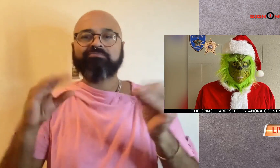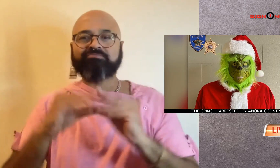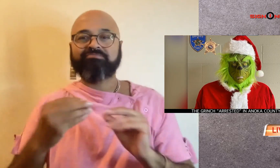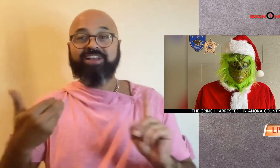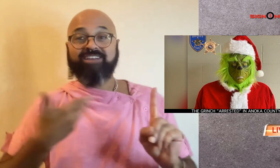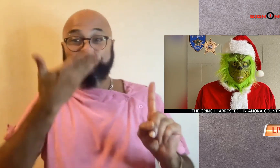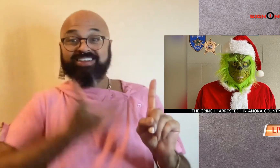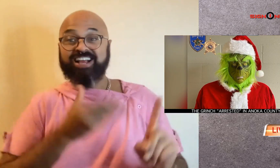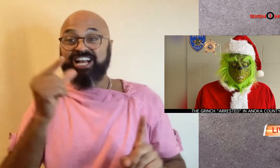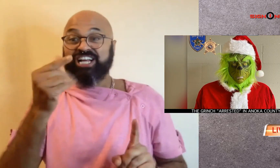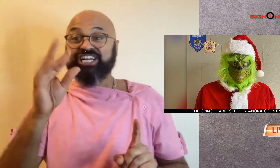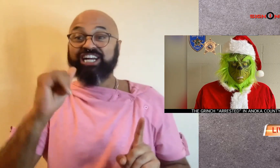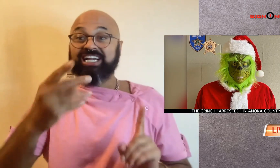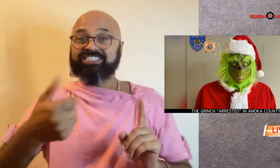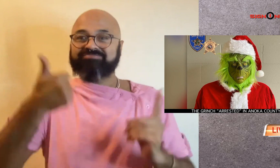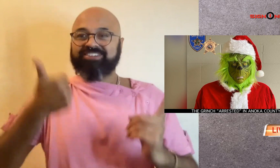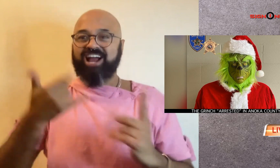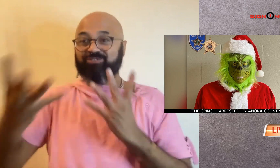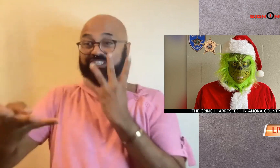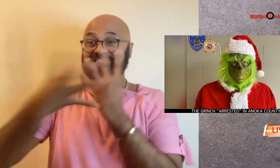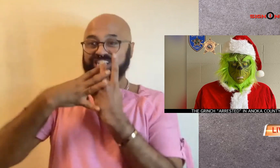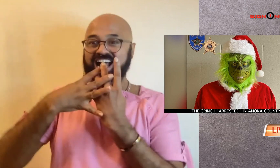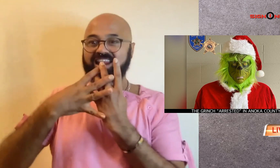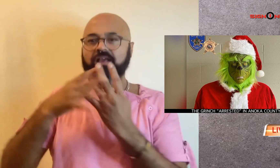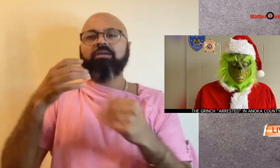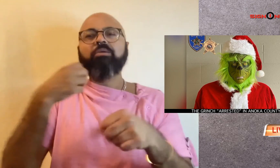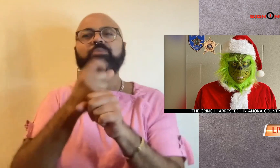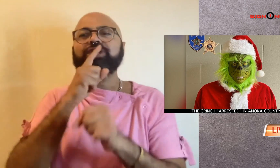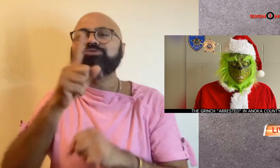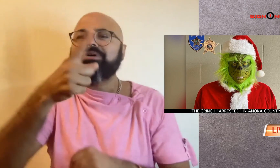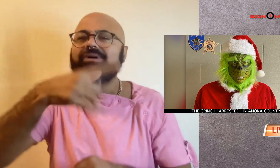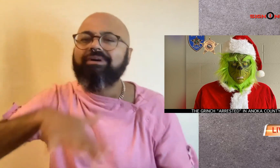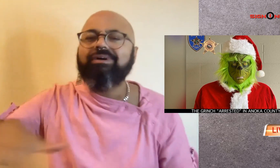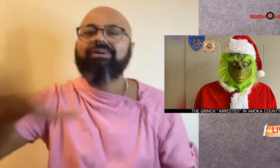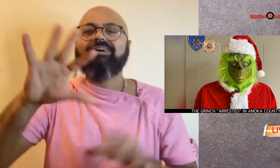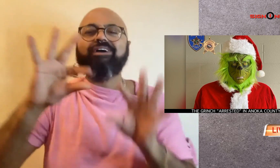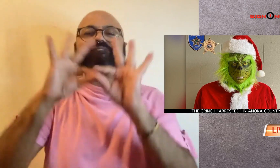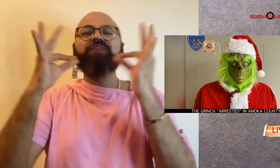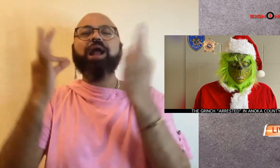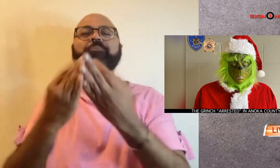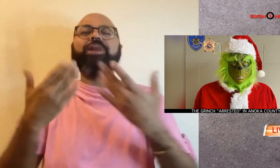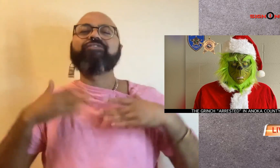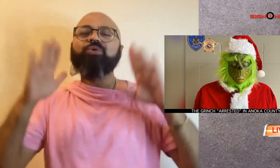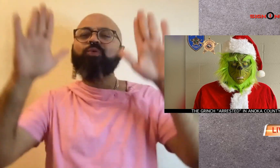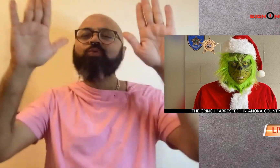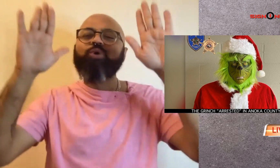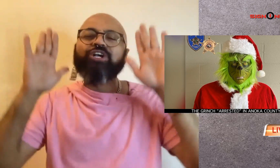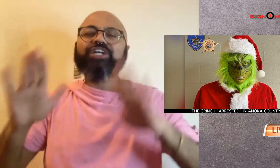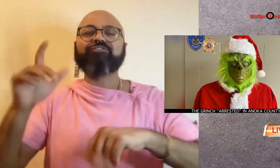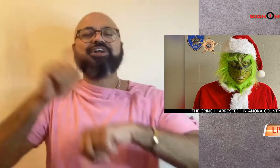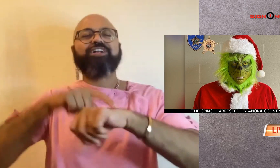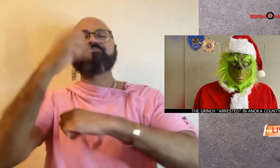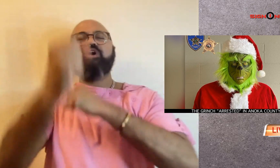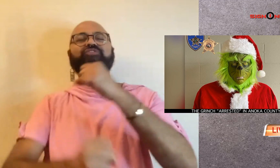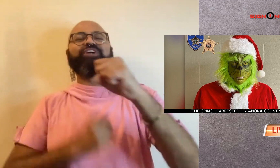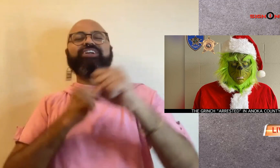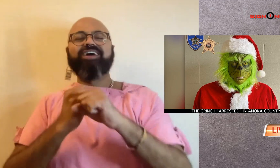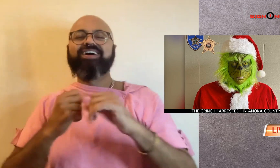The Sheriff says having the Grinch behind bars will ensure all families have a wonderful time of year.